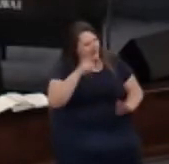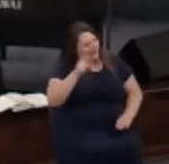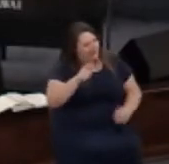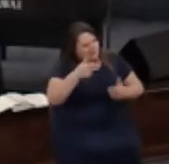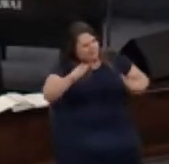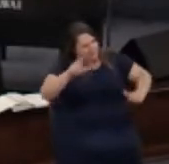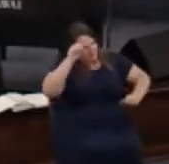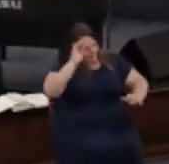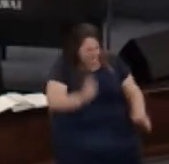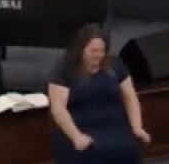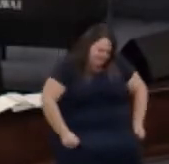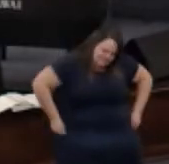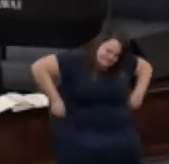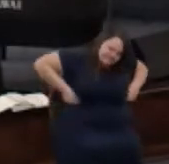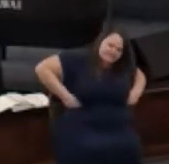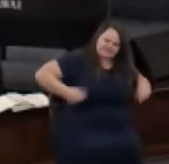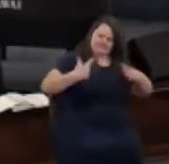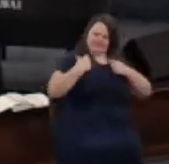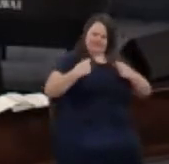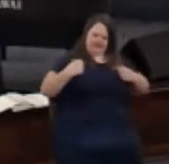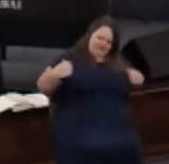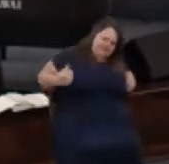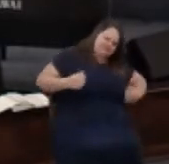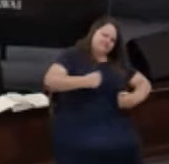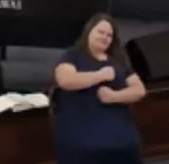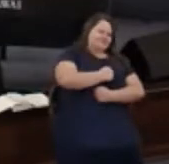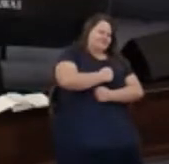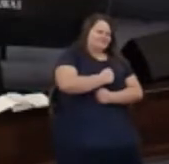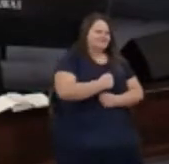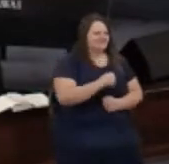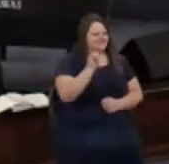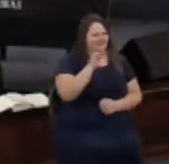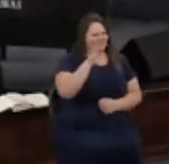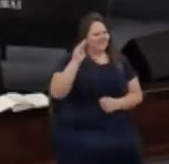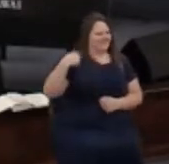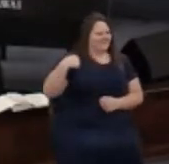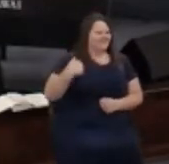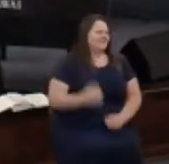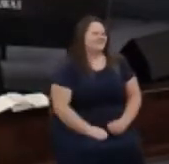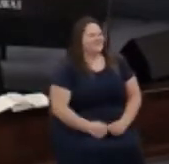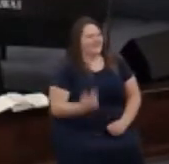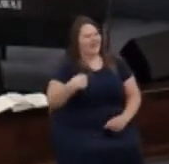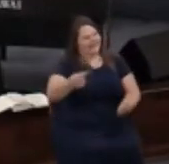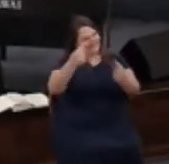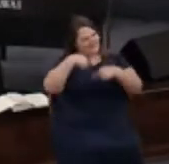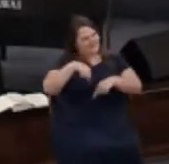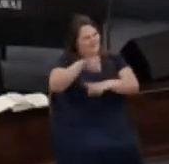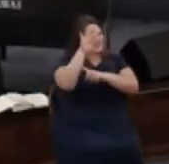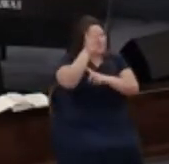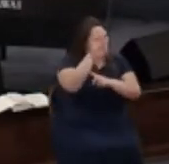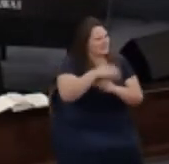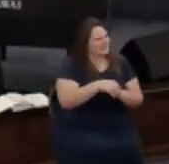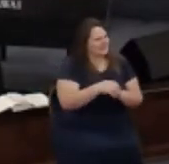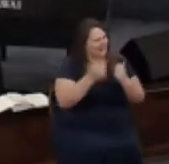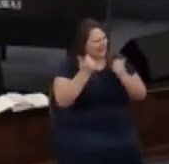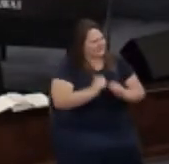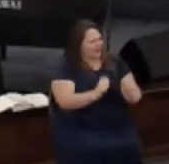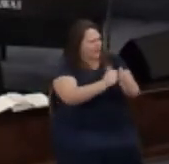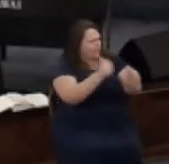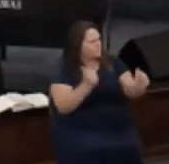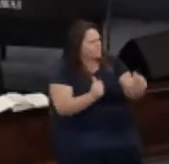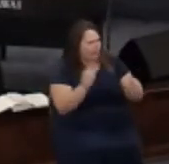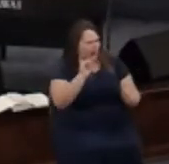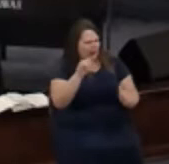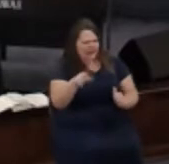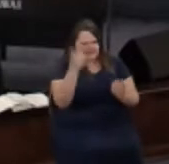on and a shirt with a collar and come up here and and preach I try to avoid that like the plague